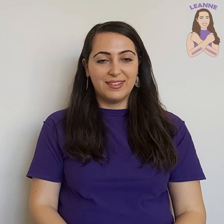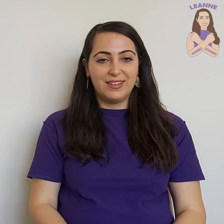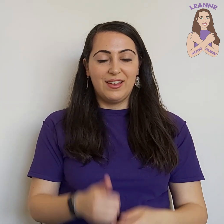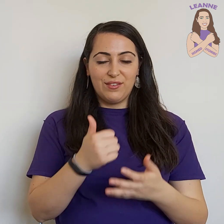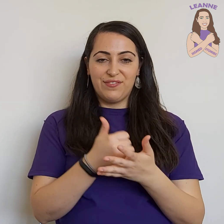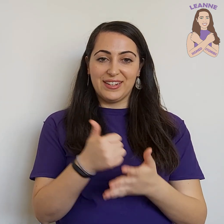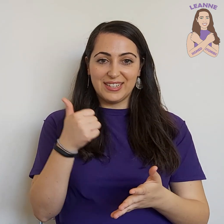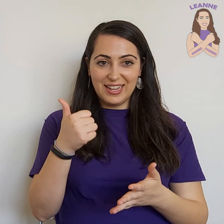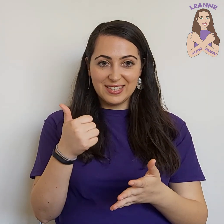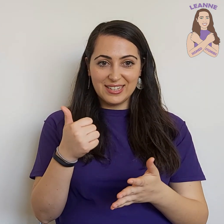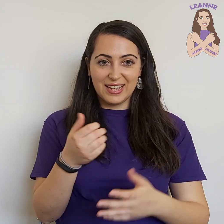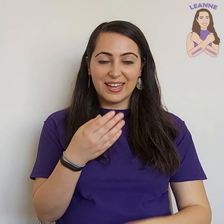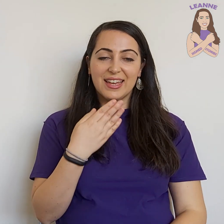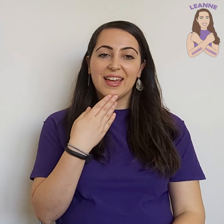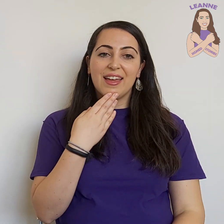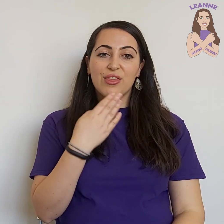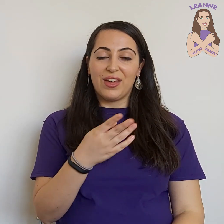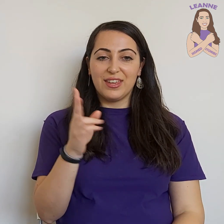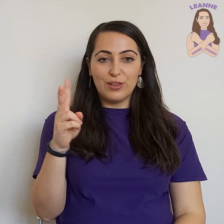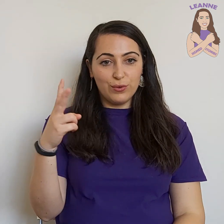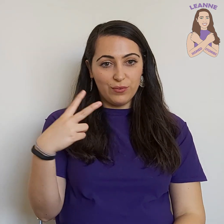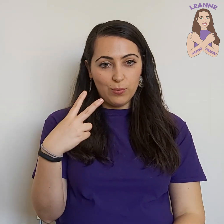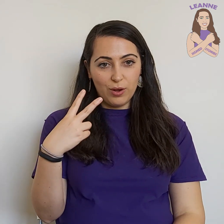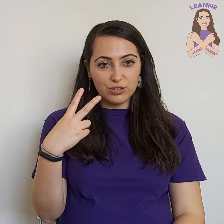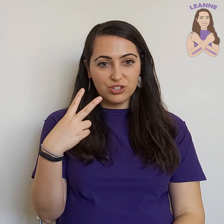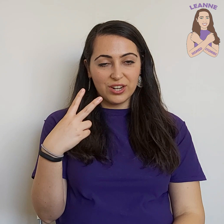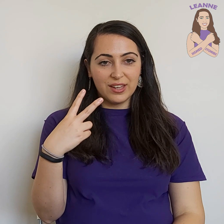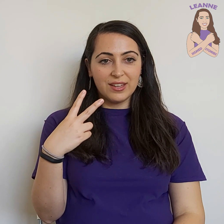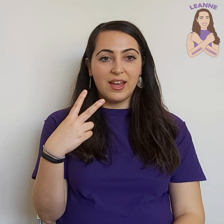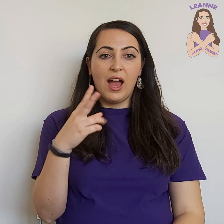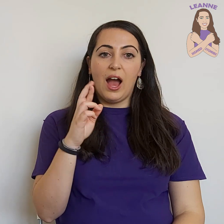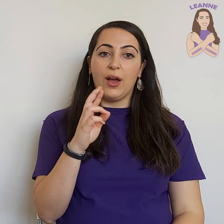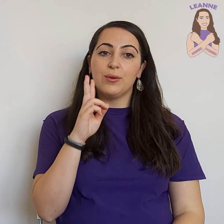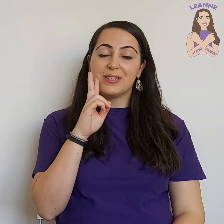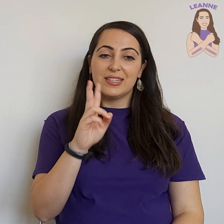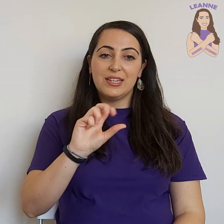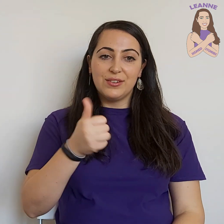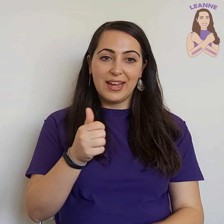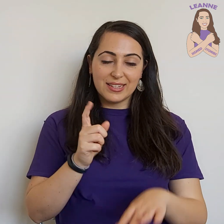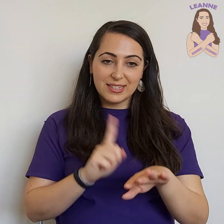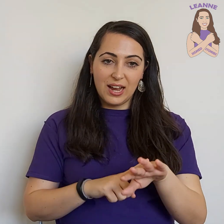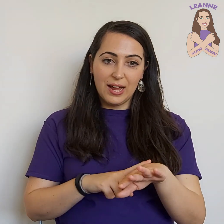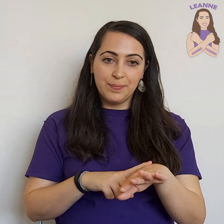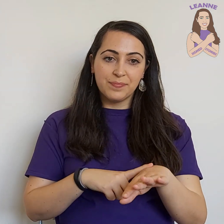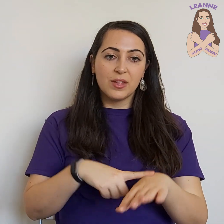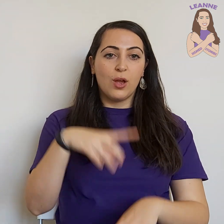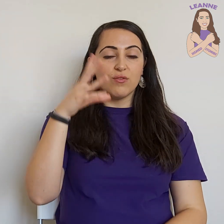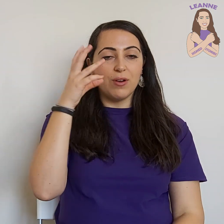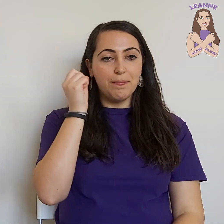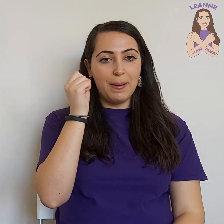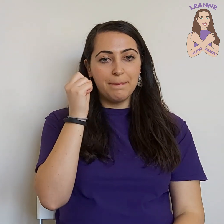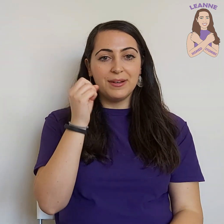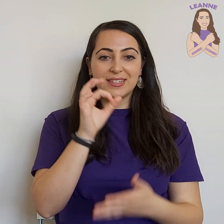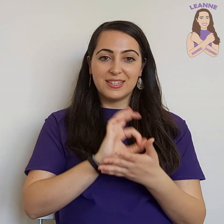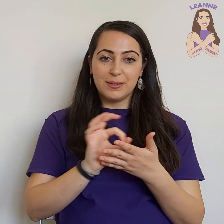Fantastic. Thank you for watching. I hope to see you next time. Remember to subscribe.